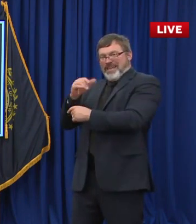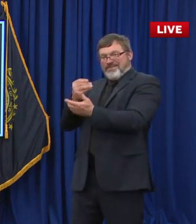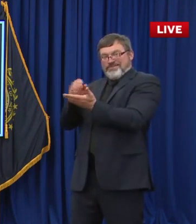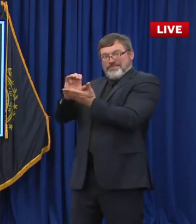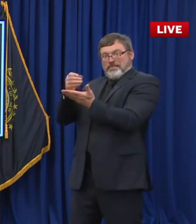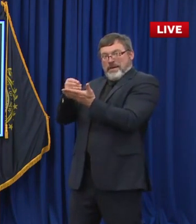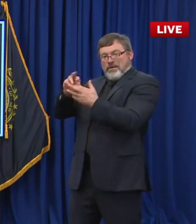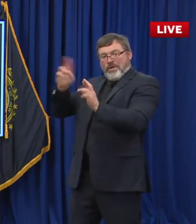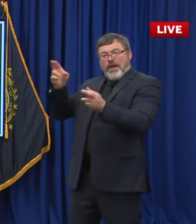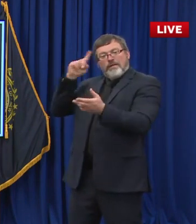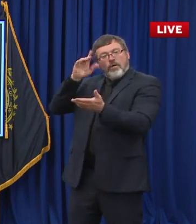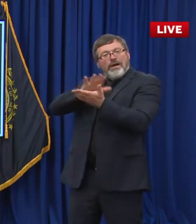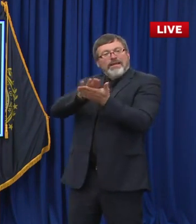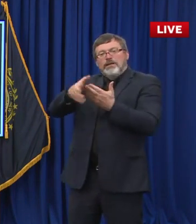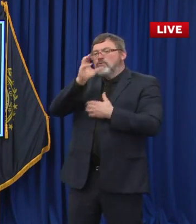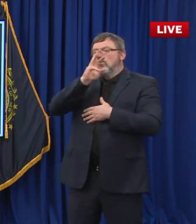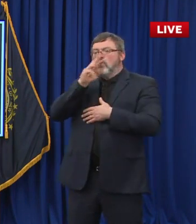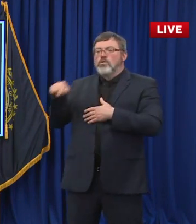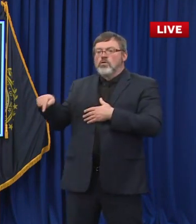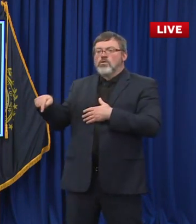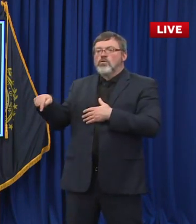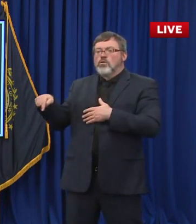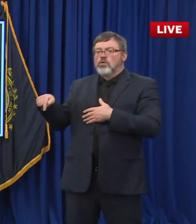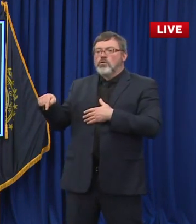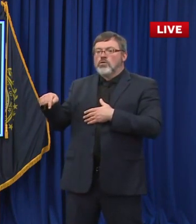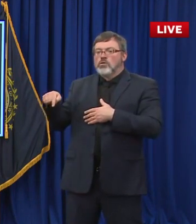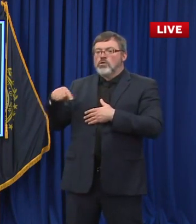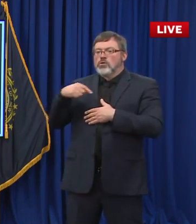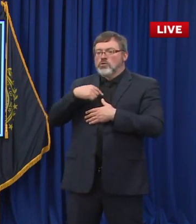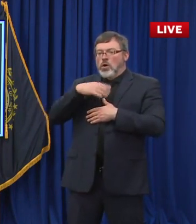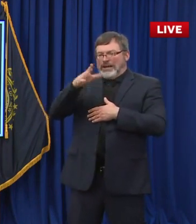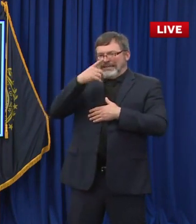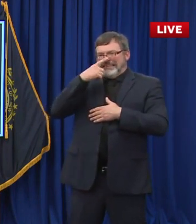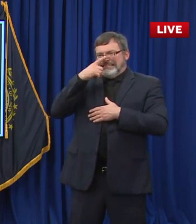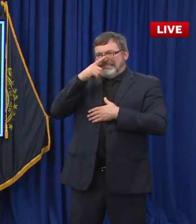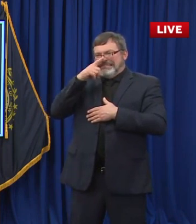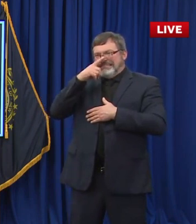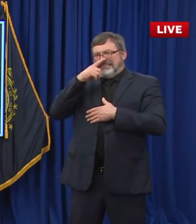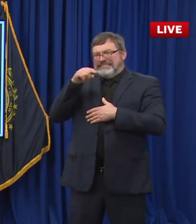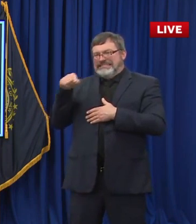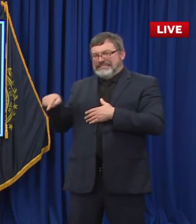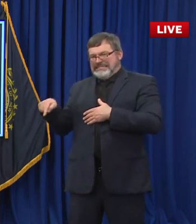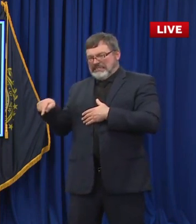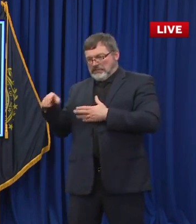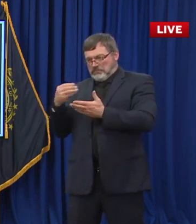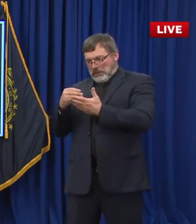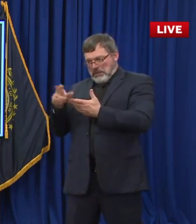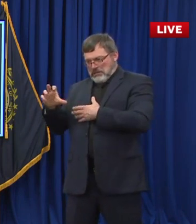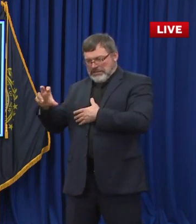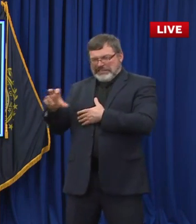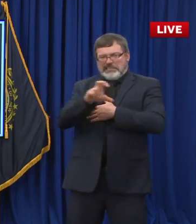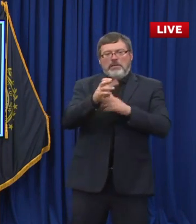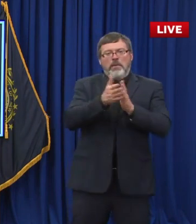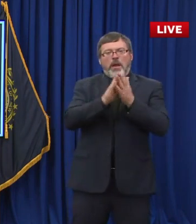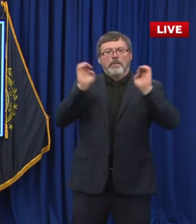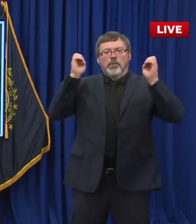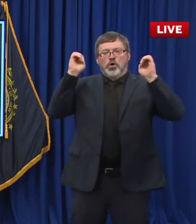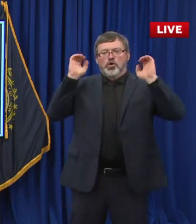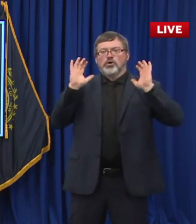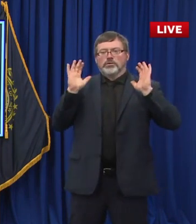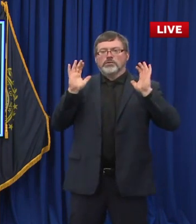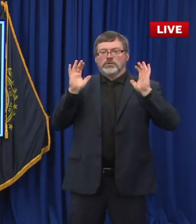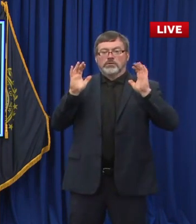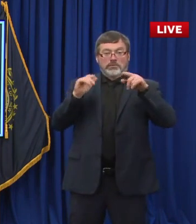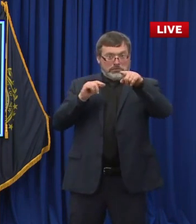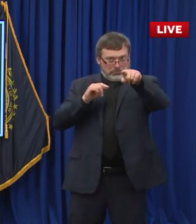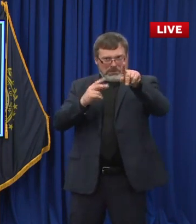efforts on and so we're going to ask for some of those dollars to be moved to an emergency fund so we can just open up the opportunity for some of those citizens